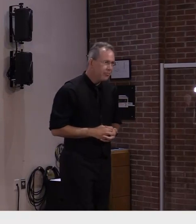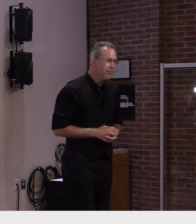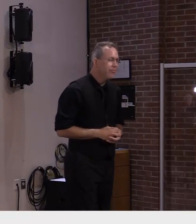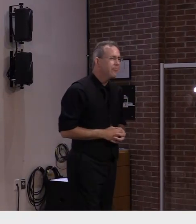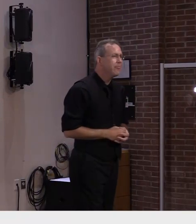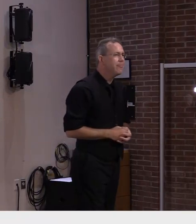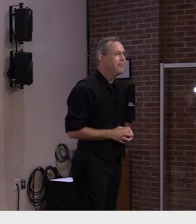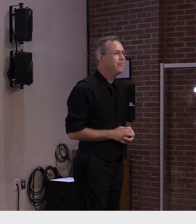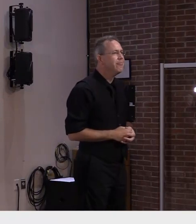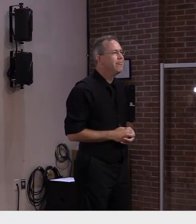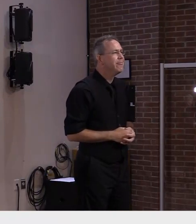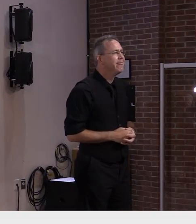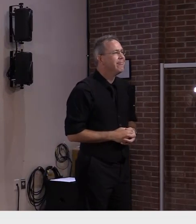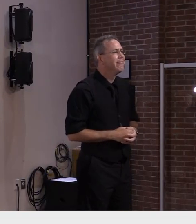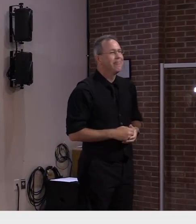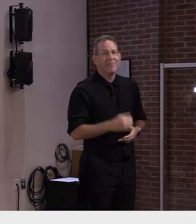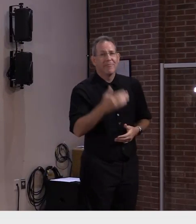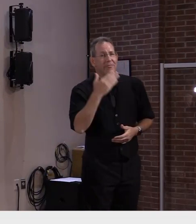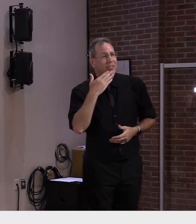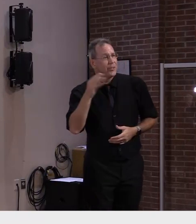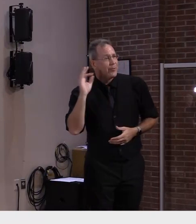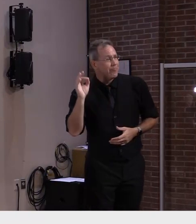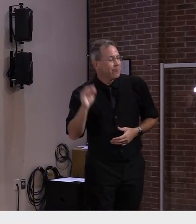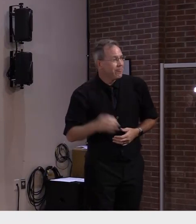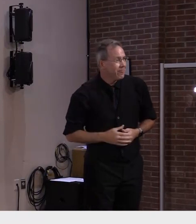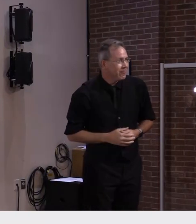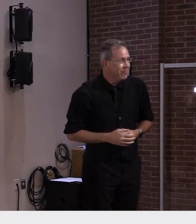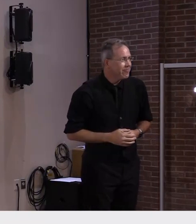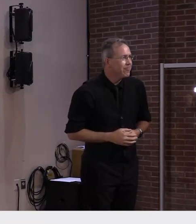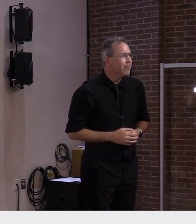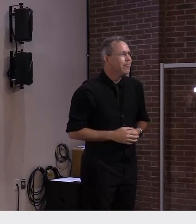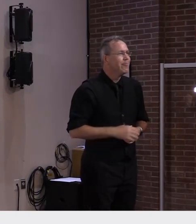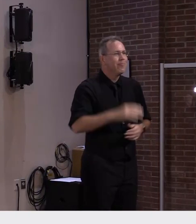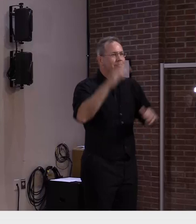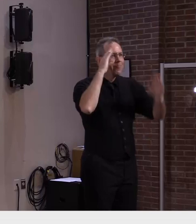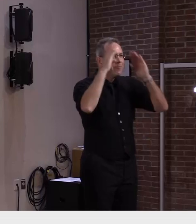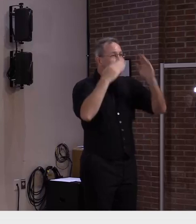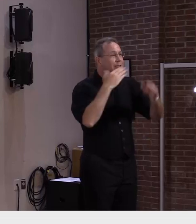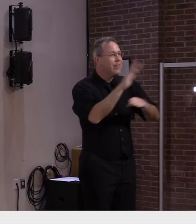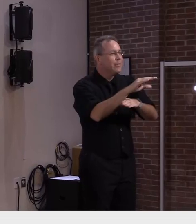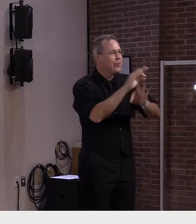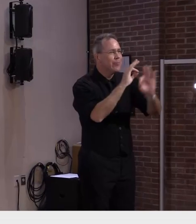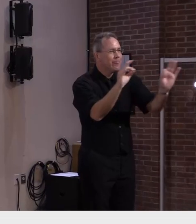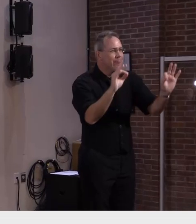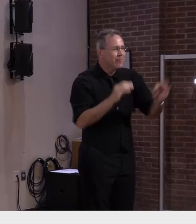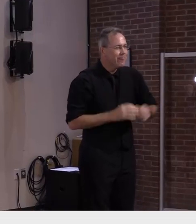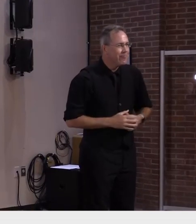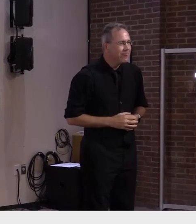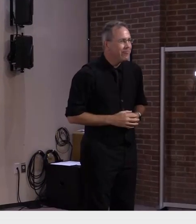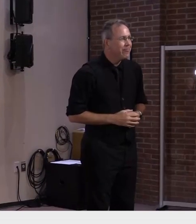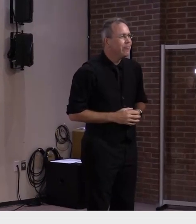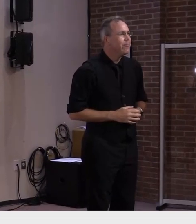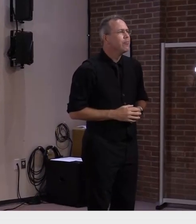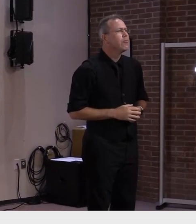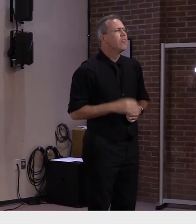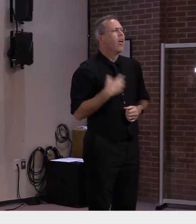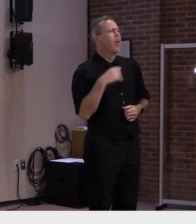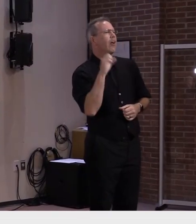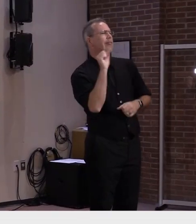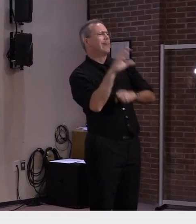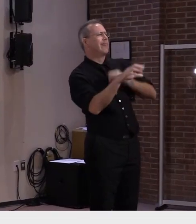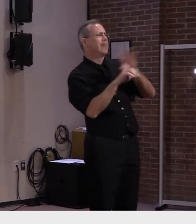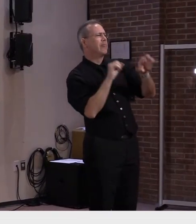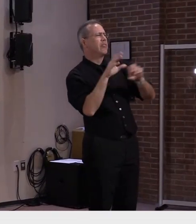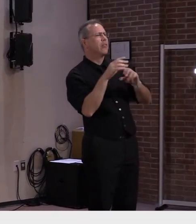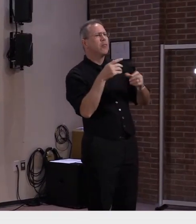thank you commissioner pichek good afternoon everyone i'm going to cover the various walk-in vaccination clinics that will be open